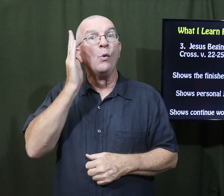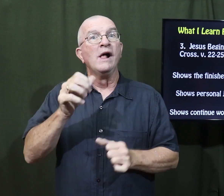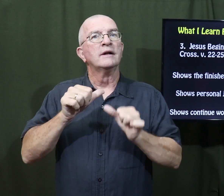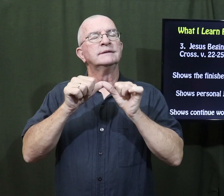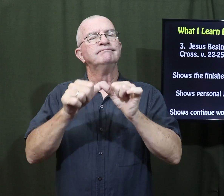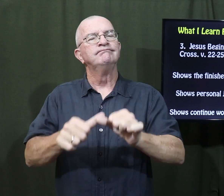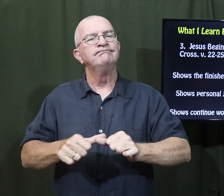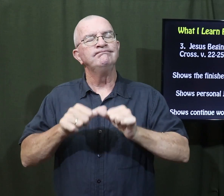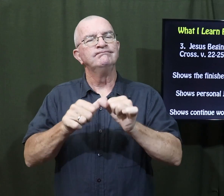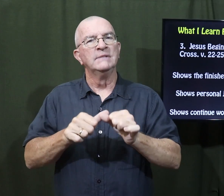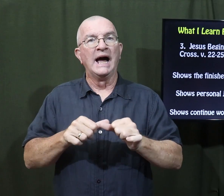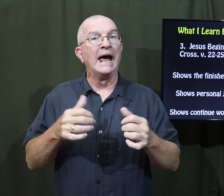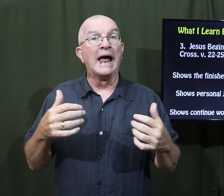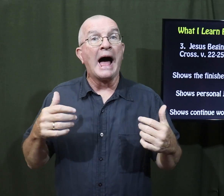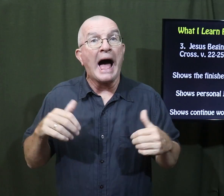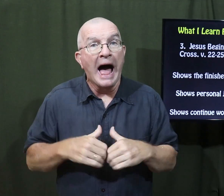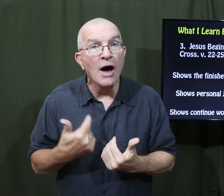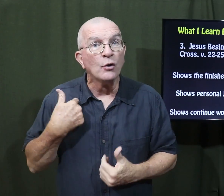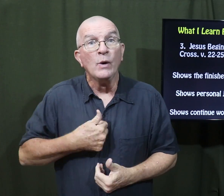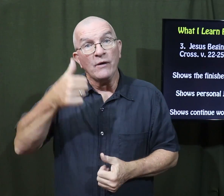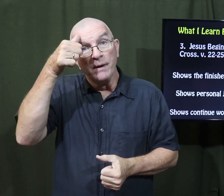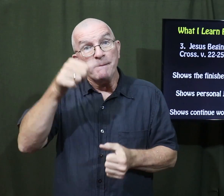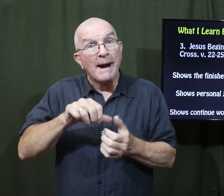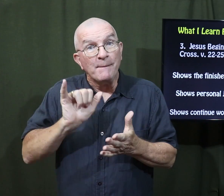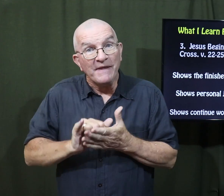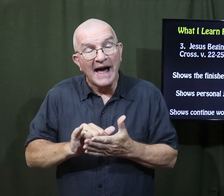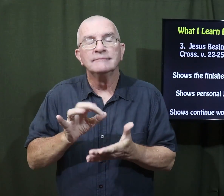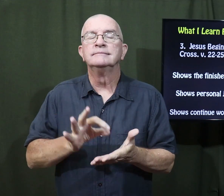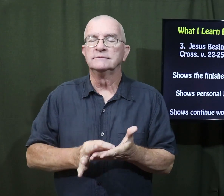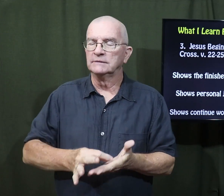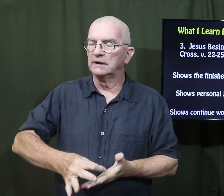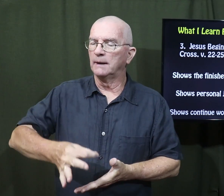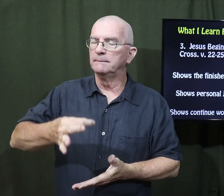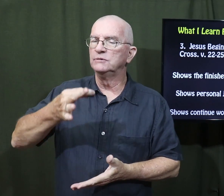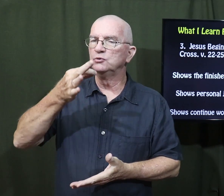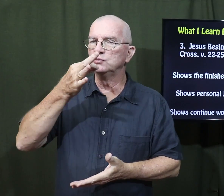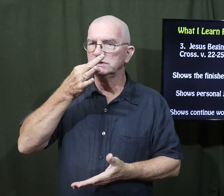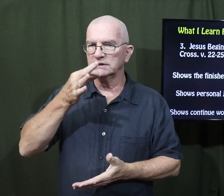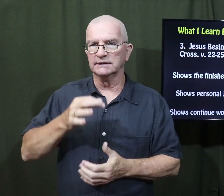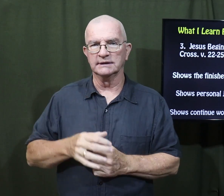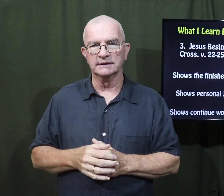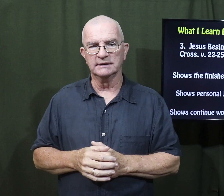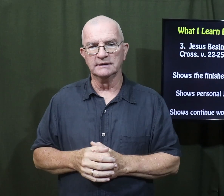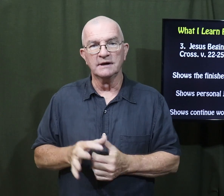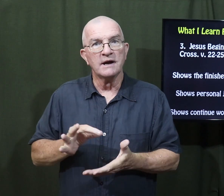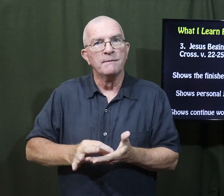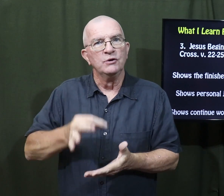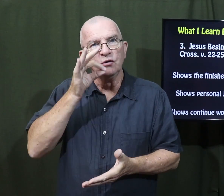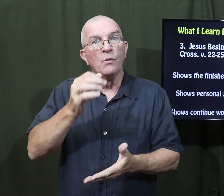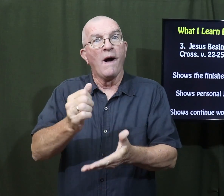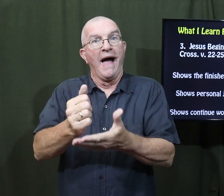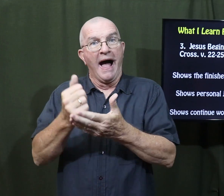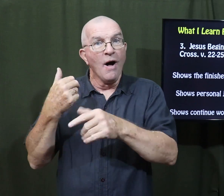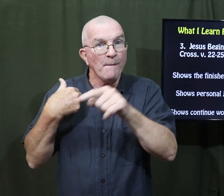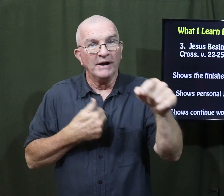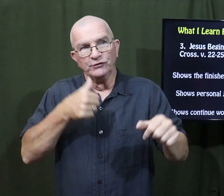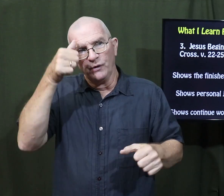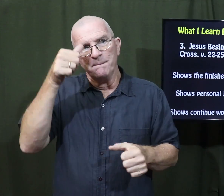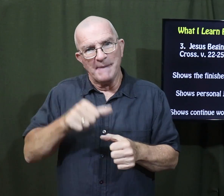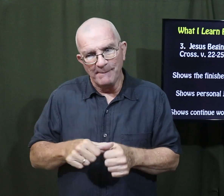and it will continue. And how do we remember that? By communion. Communion helps us